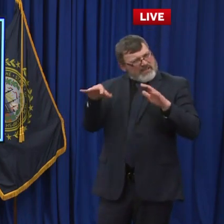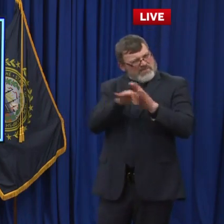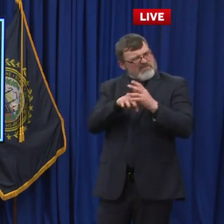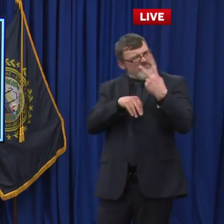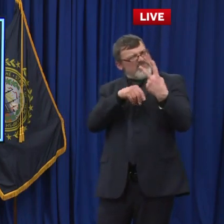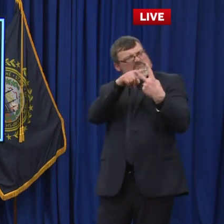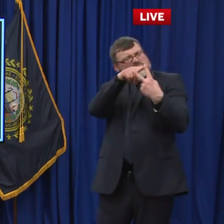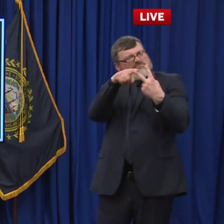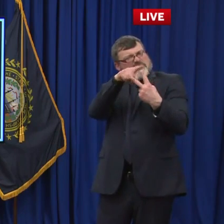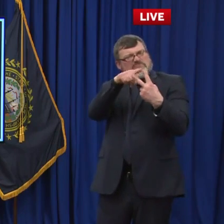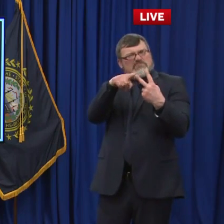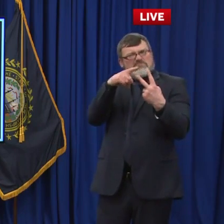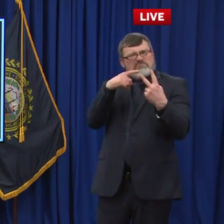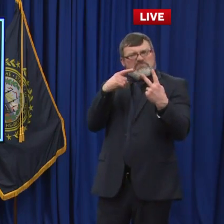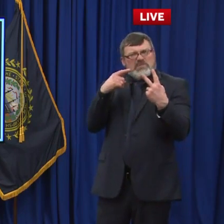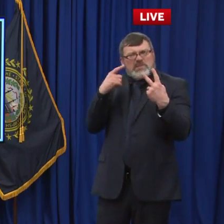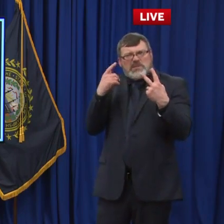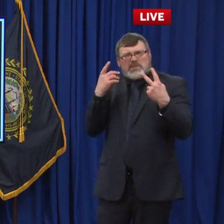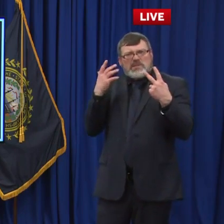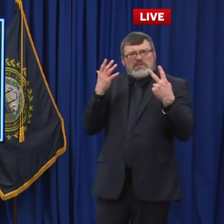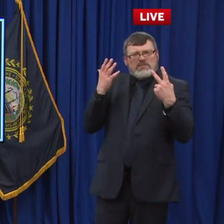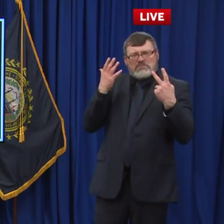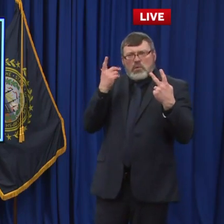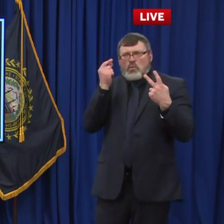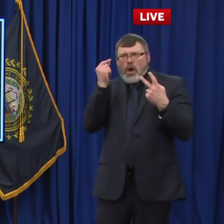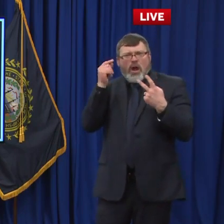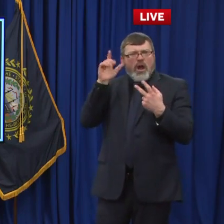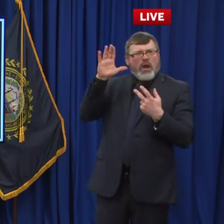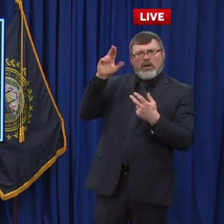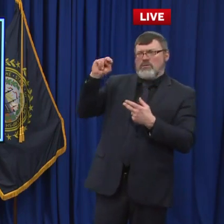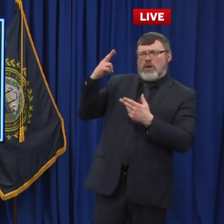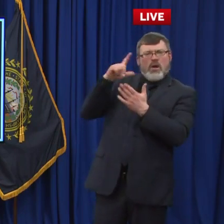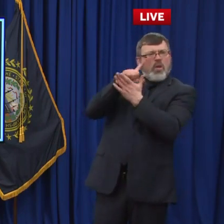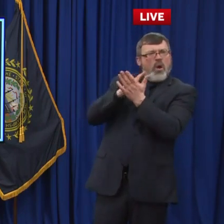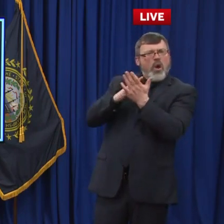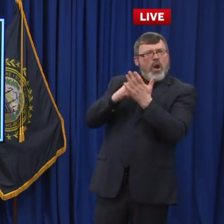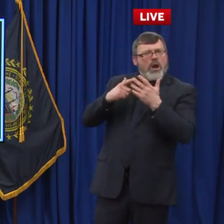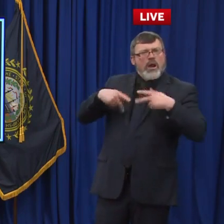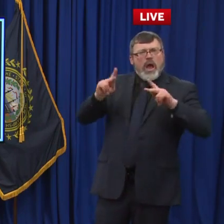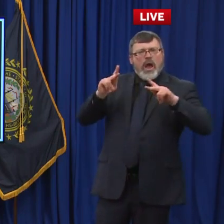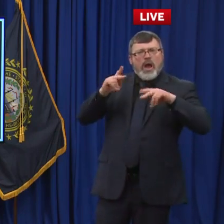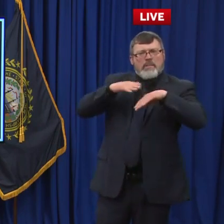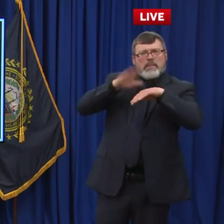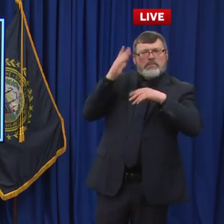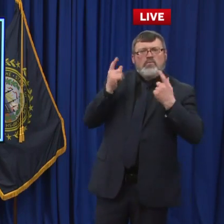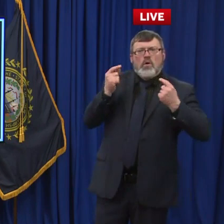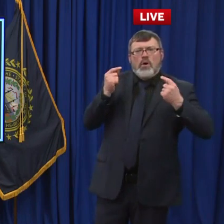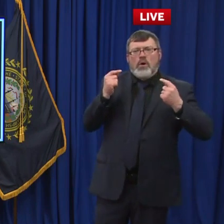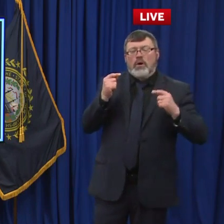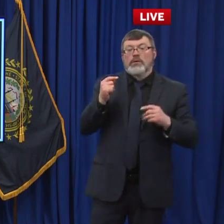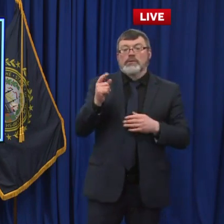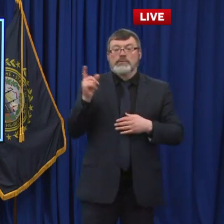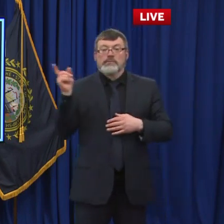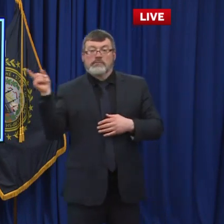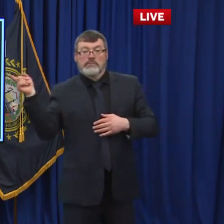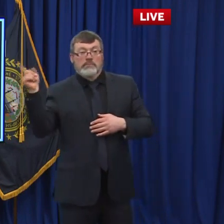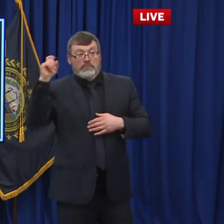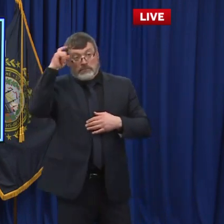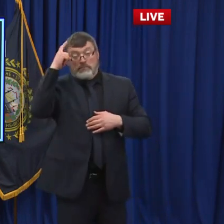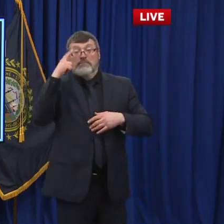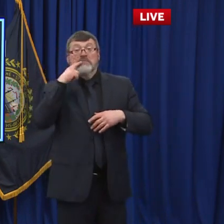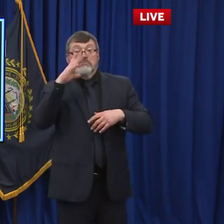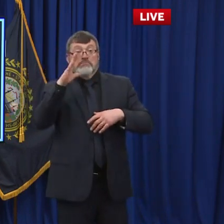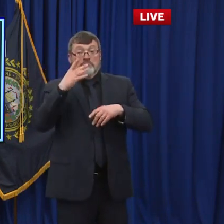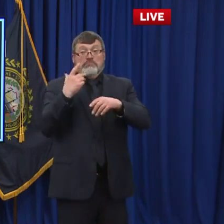looked to this and have you used another state? Prior to COVID, schools had to stay open. Prior to COVID happening, we're just going back to effectively